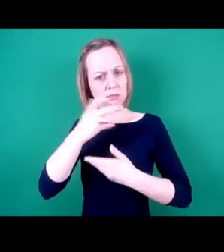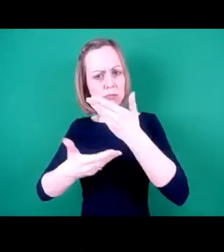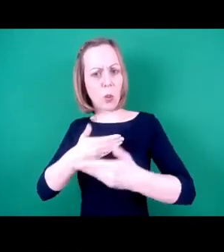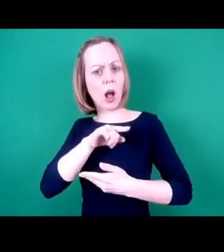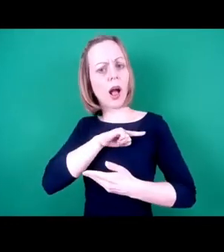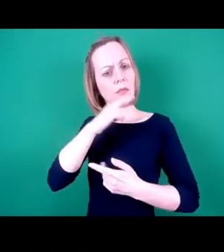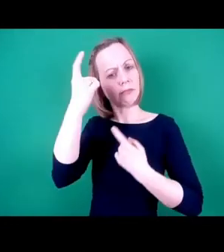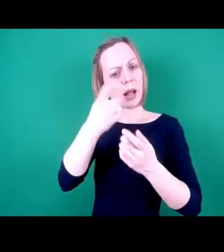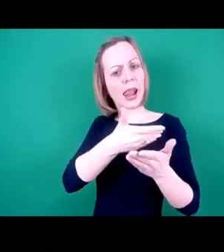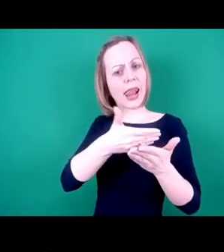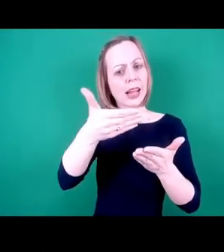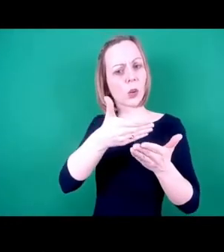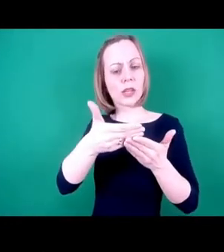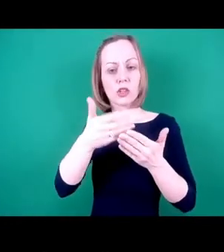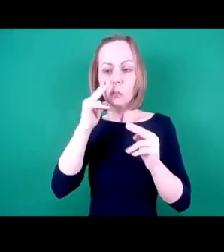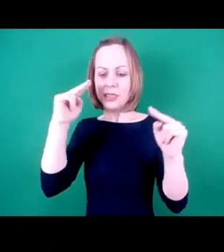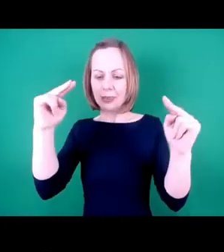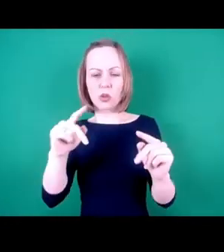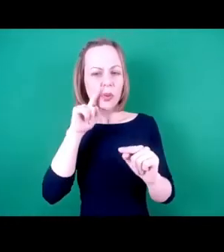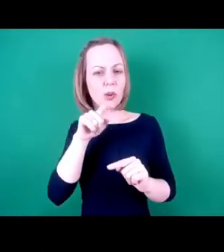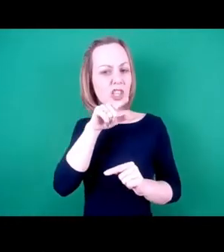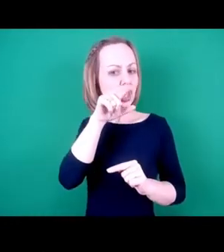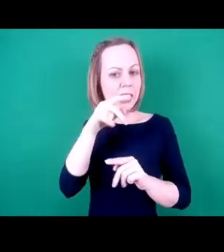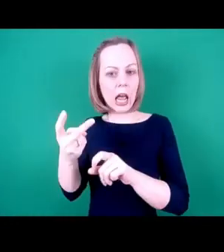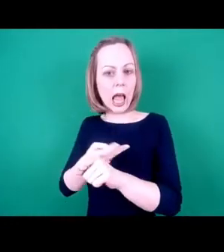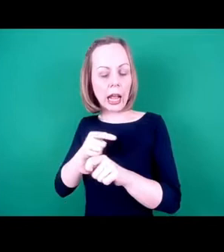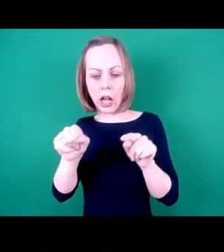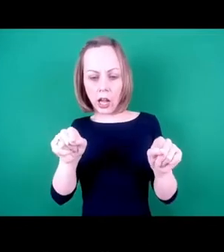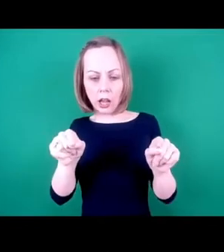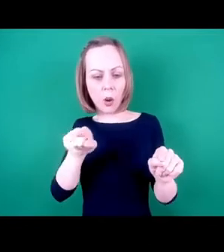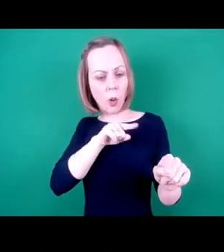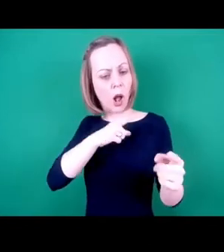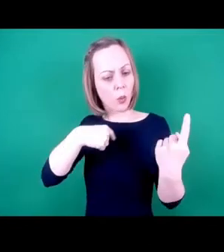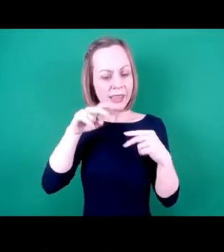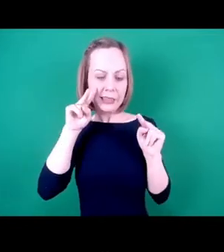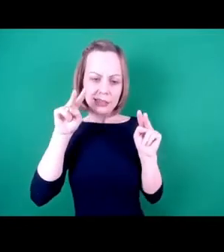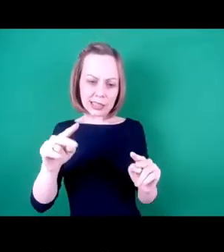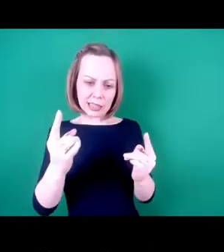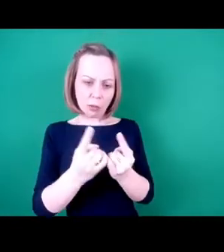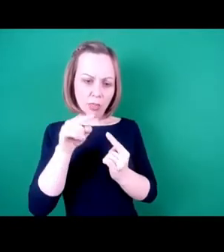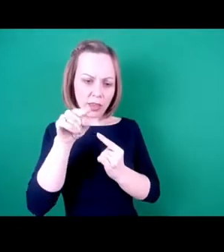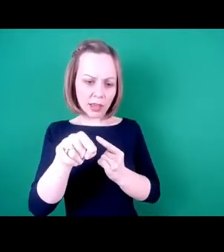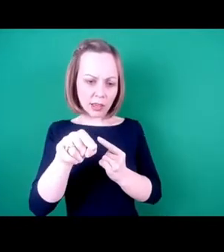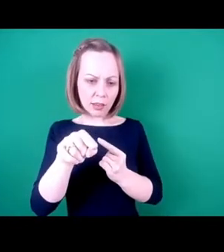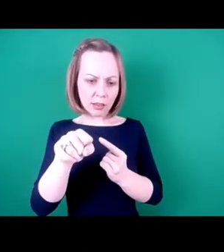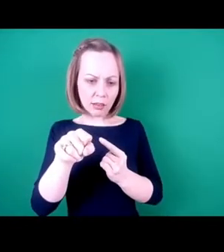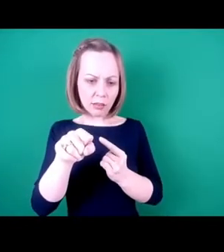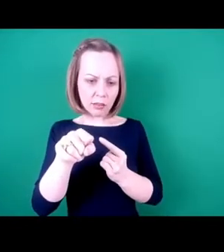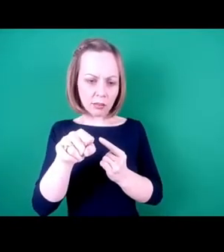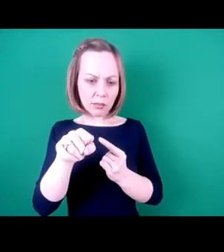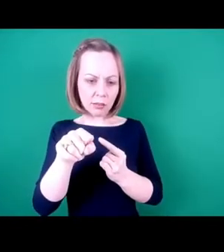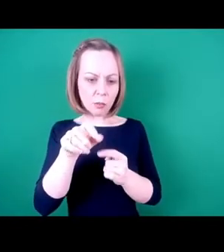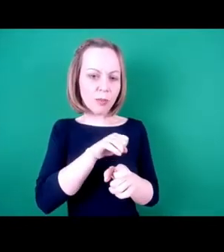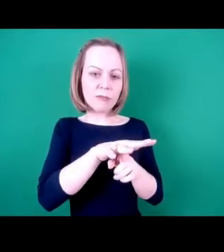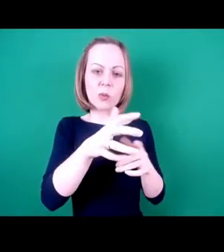otherwise called chicken and egg as far as I'm concerned, because how we perceive things is then how we relate to them